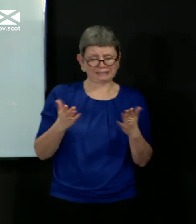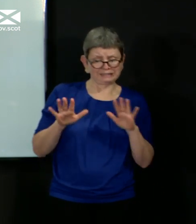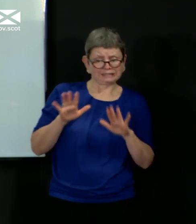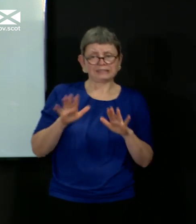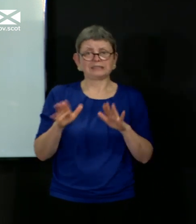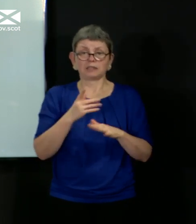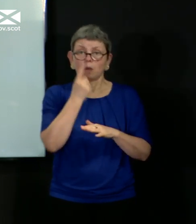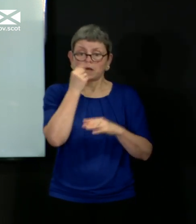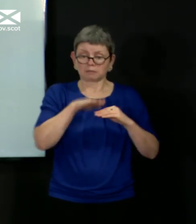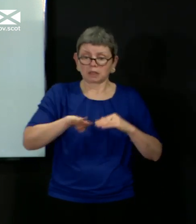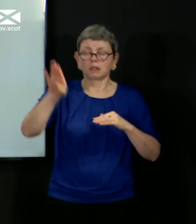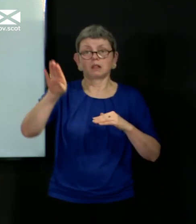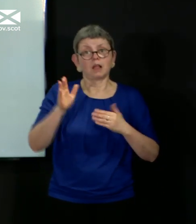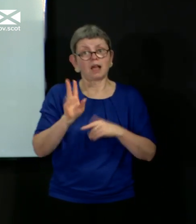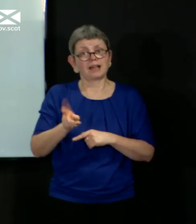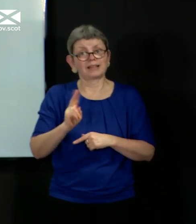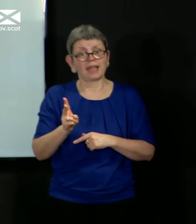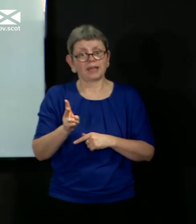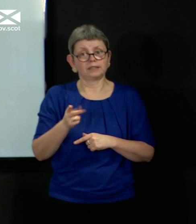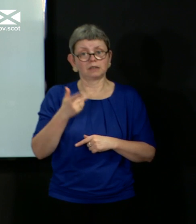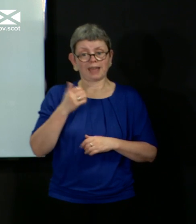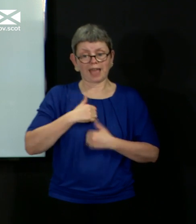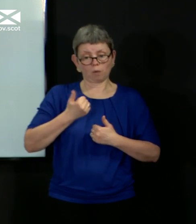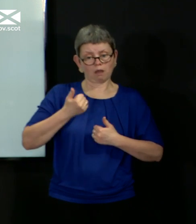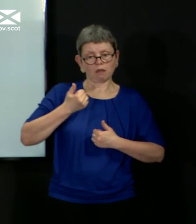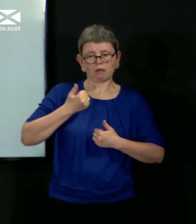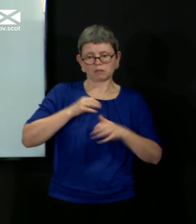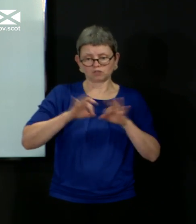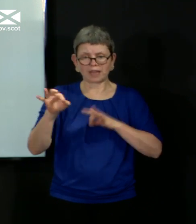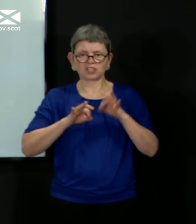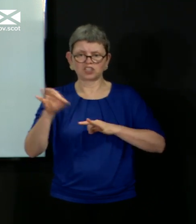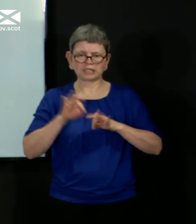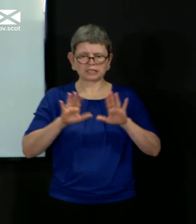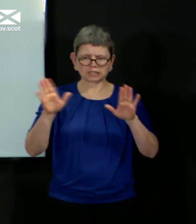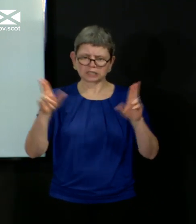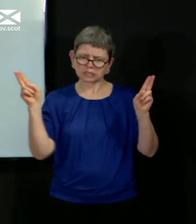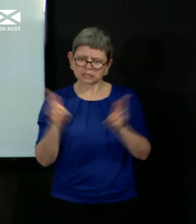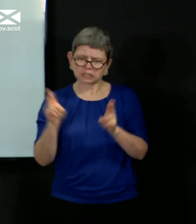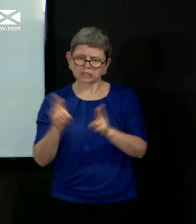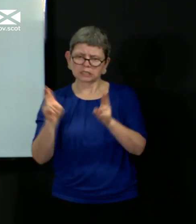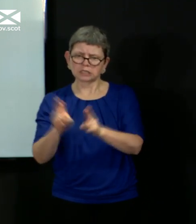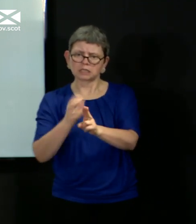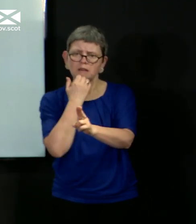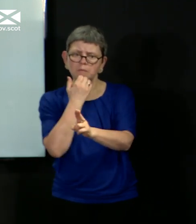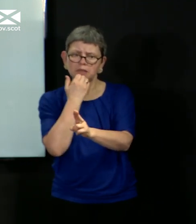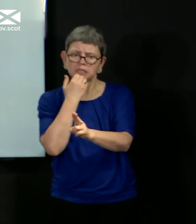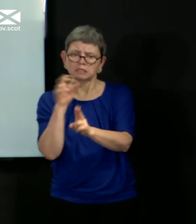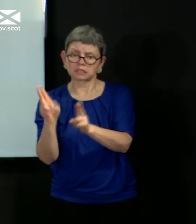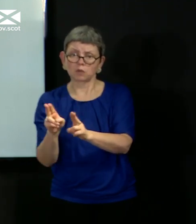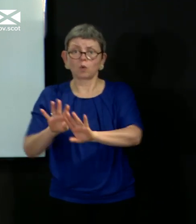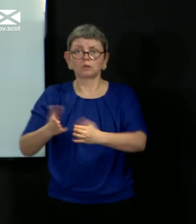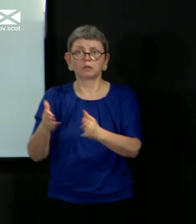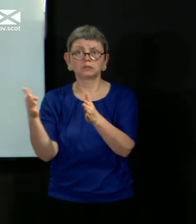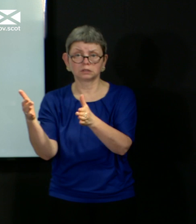virus operates, how successful we all continue to be in meeting those restrictions and keeping case numbers down,